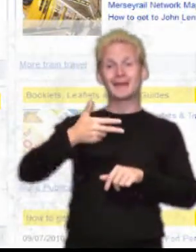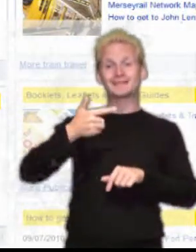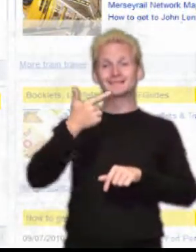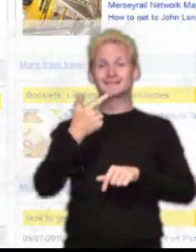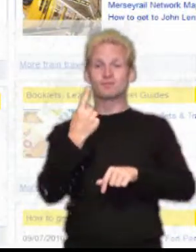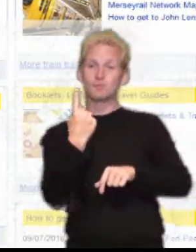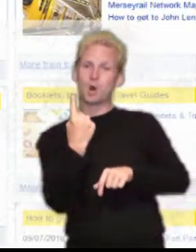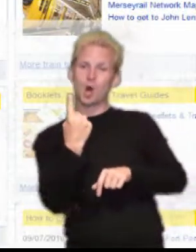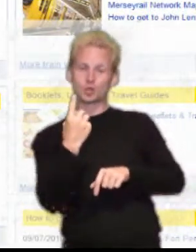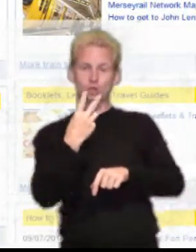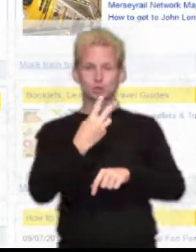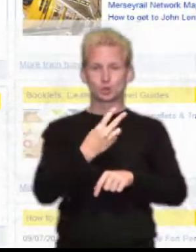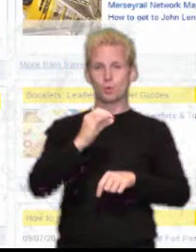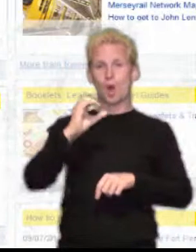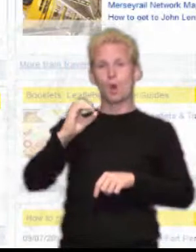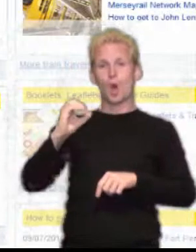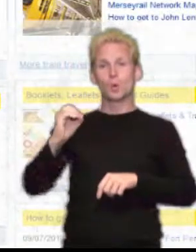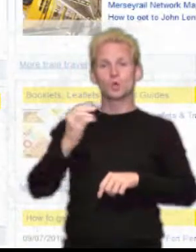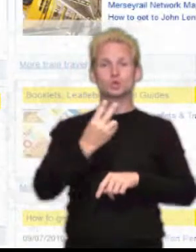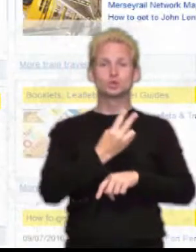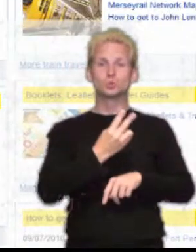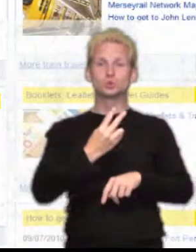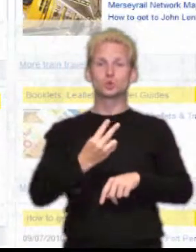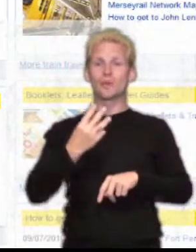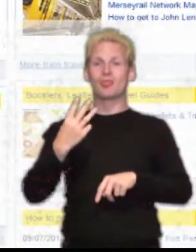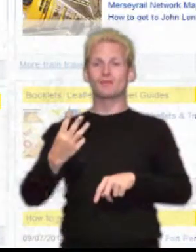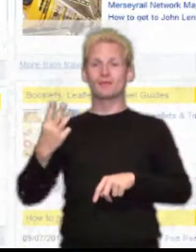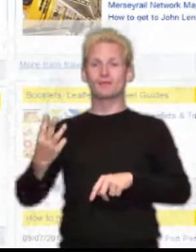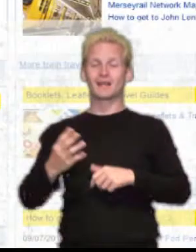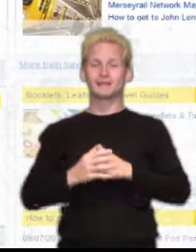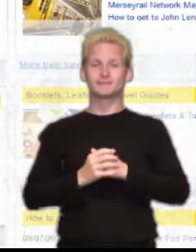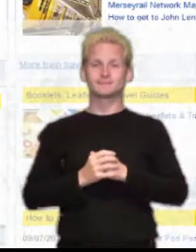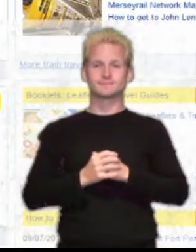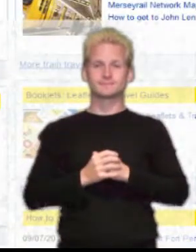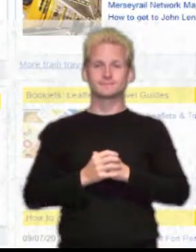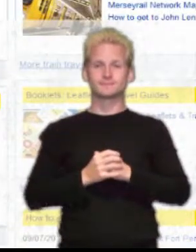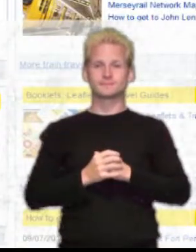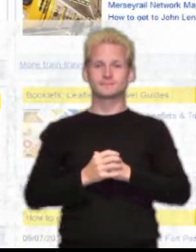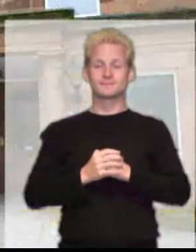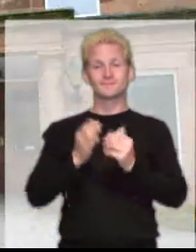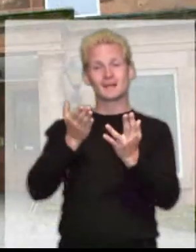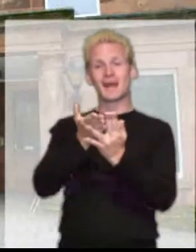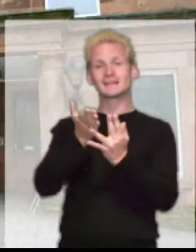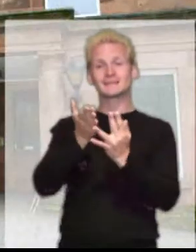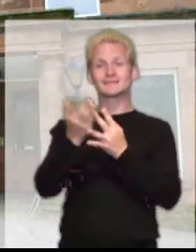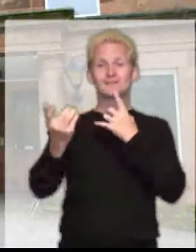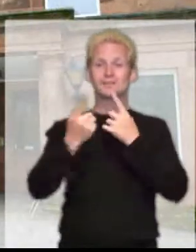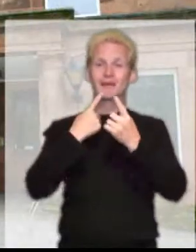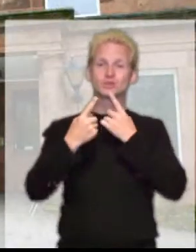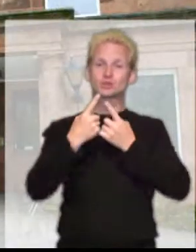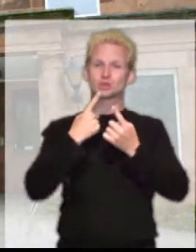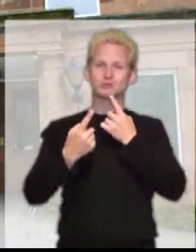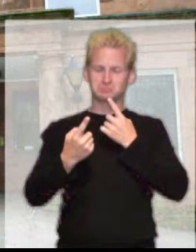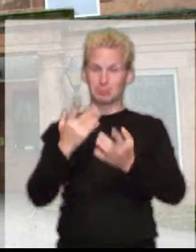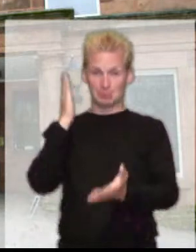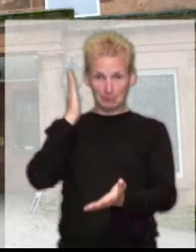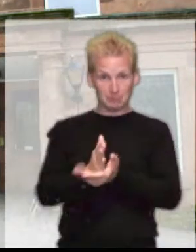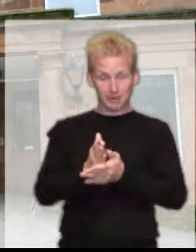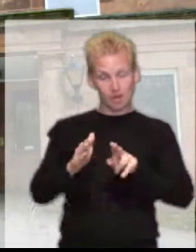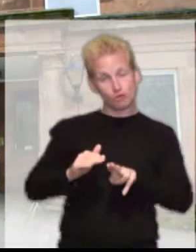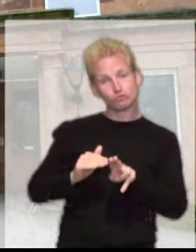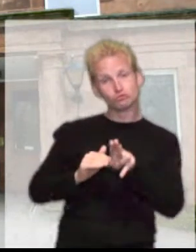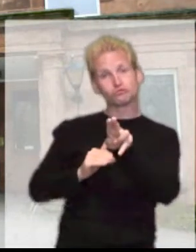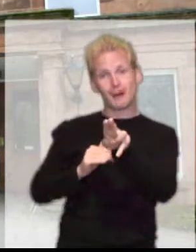200 2233 Access There is